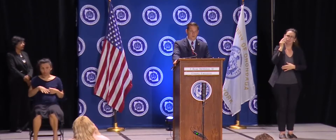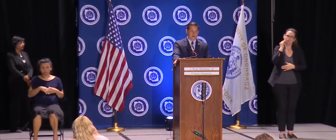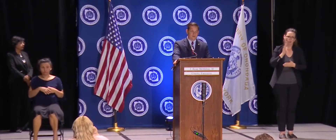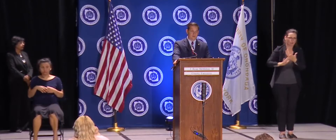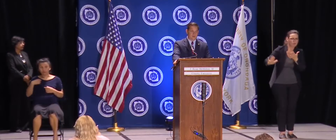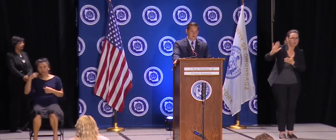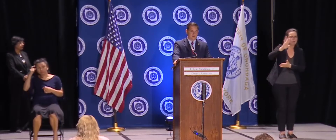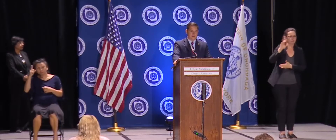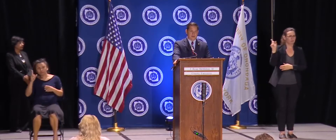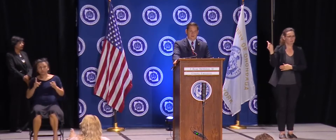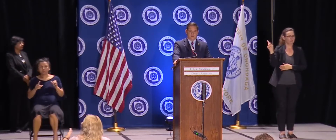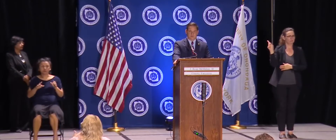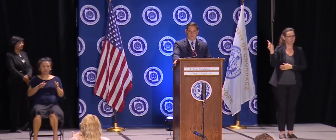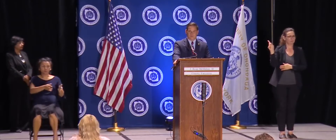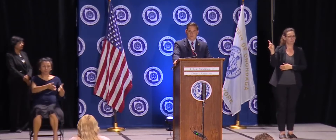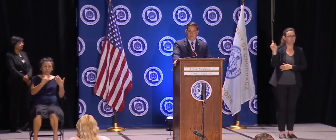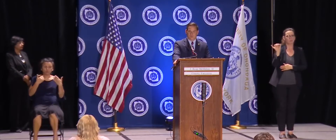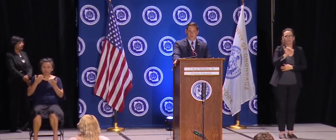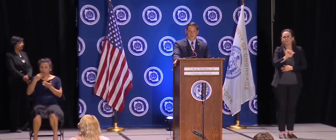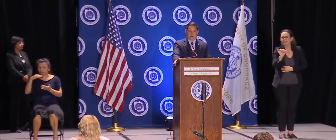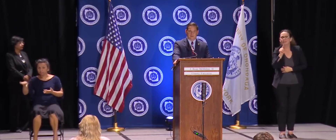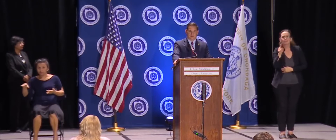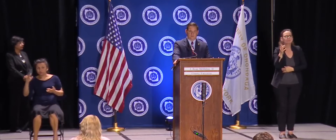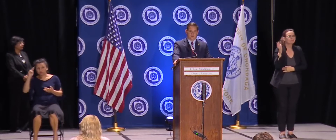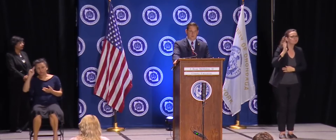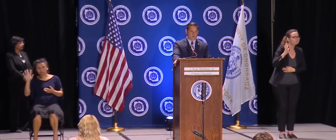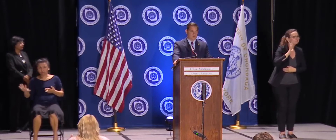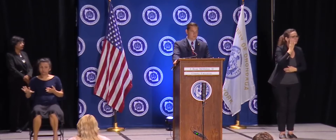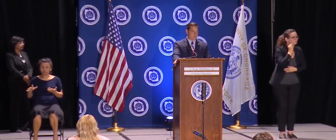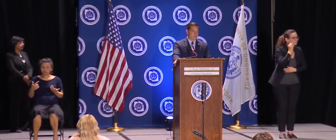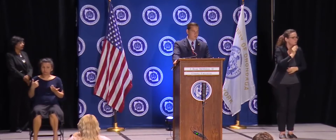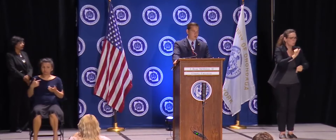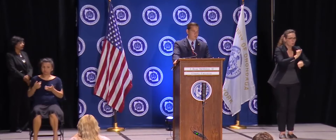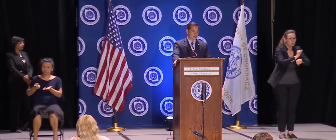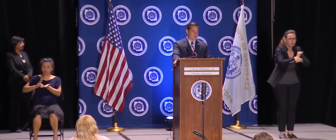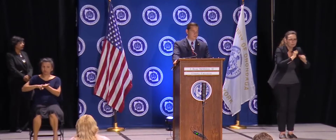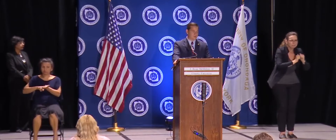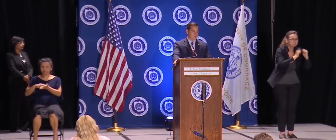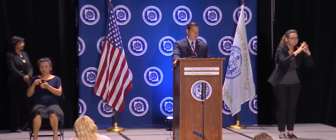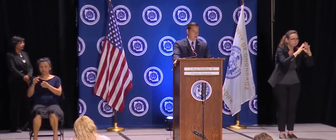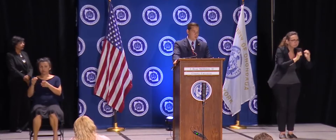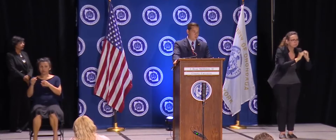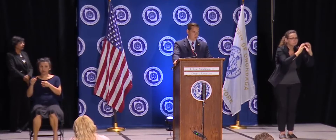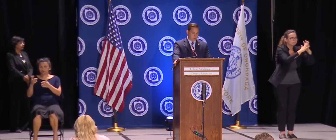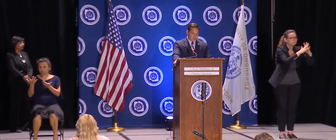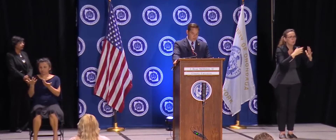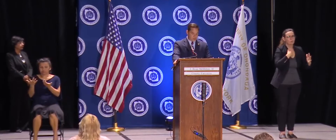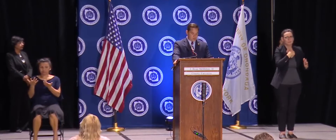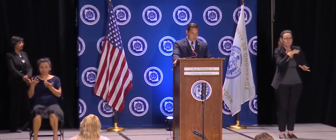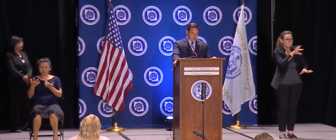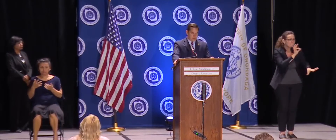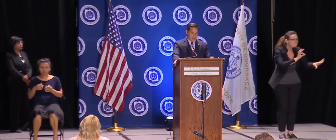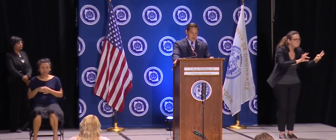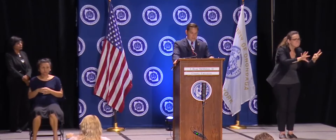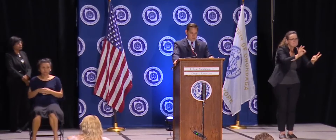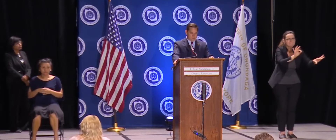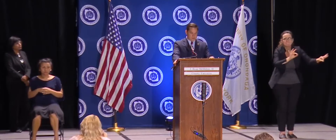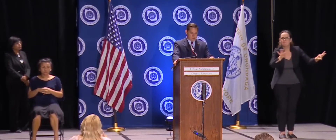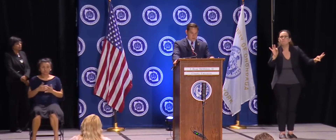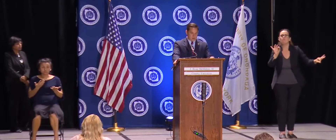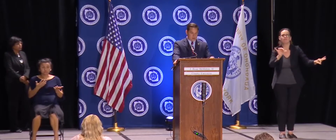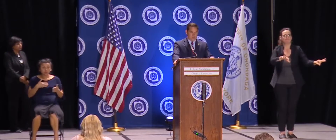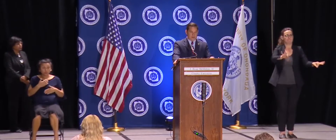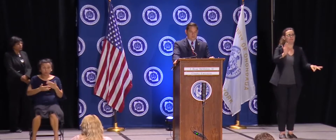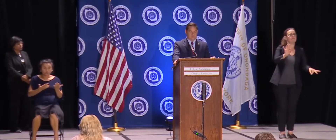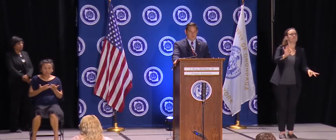point we would have a doctor who would become positive or a nurse who would become positive, who was working. That happened.